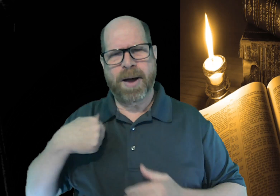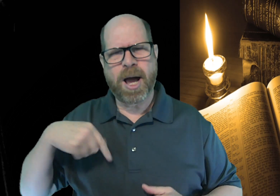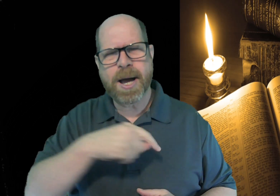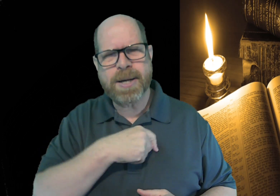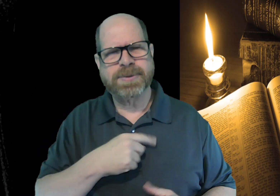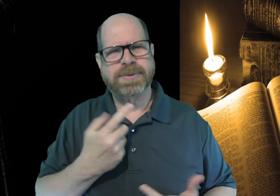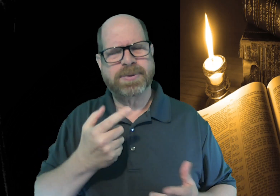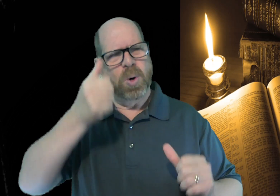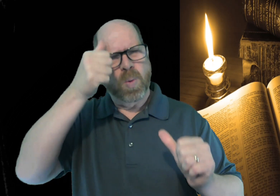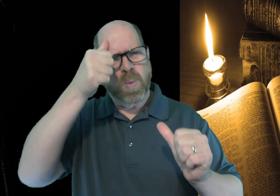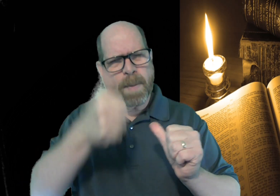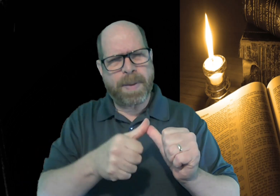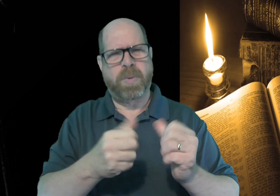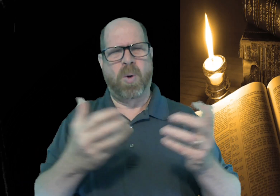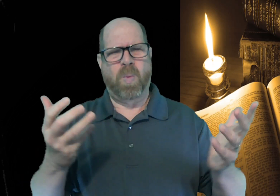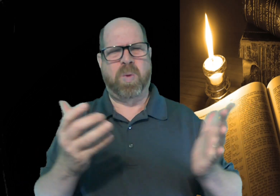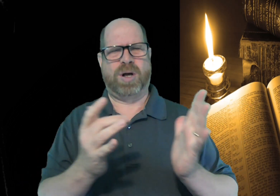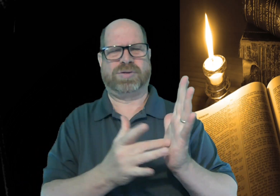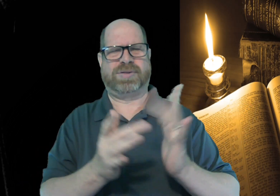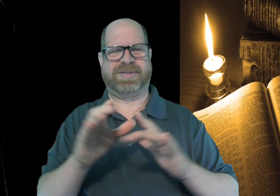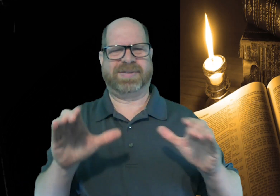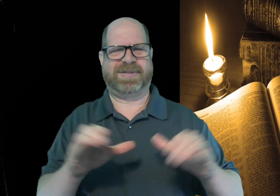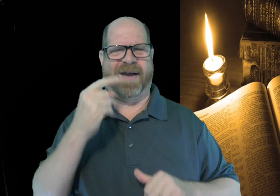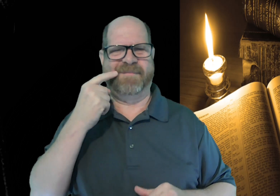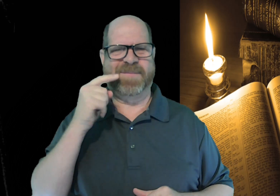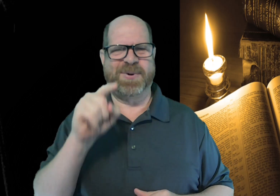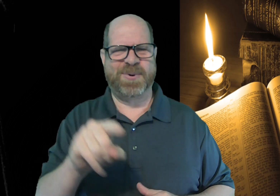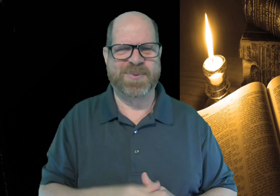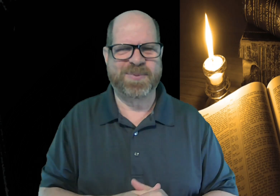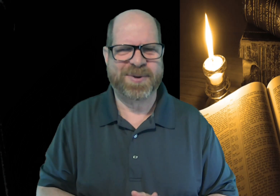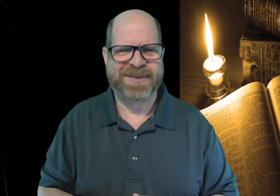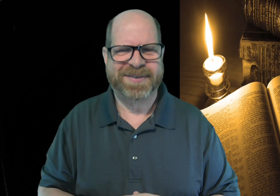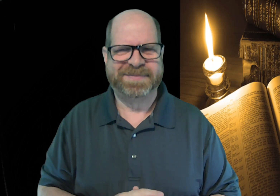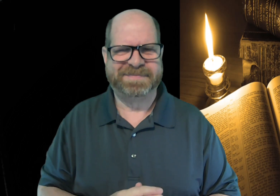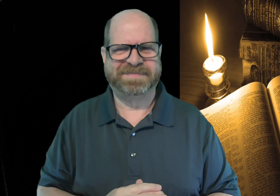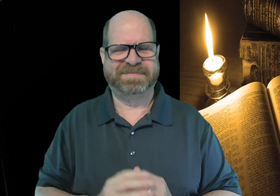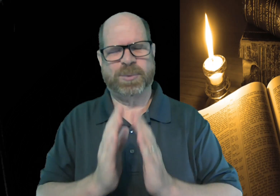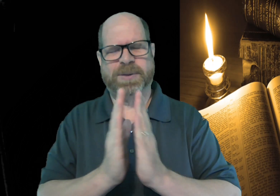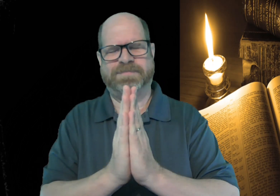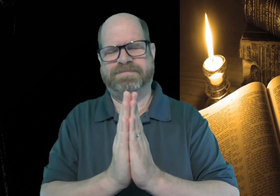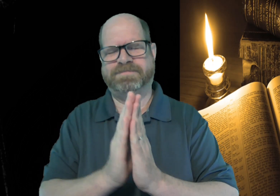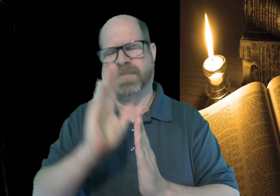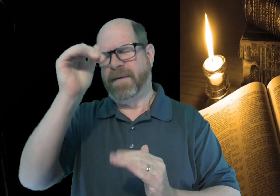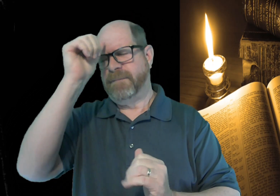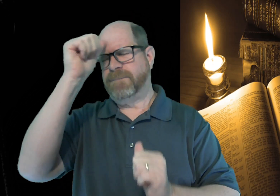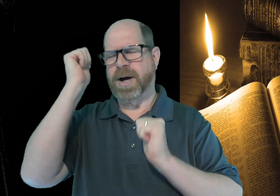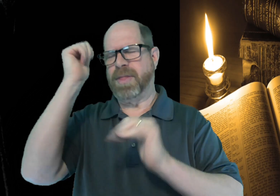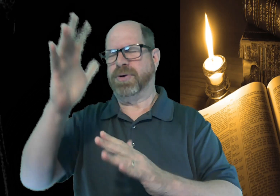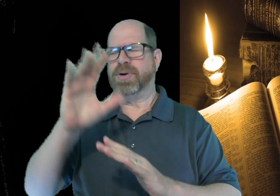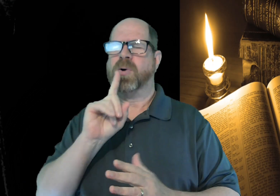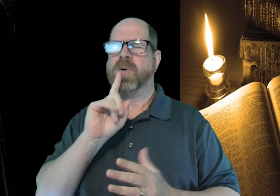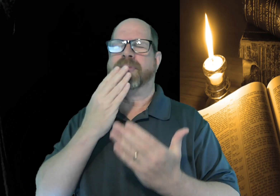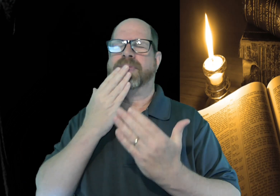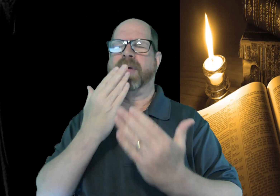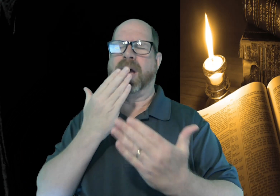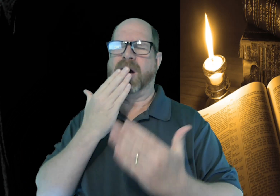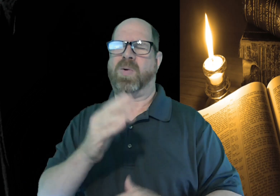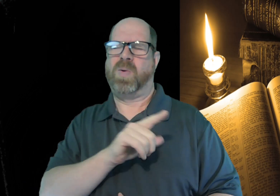help us to remember what jesus did for us let's pray heavenly father we really thank you